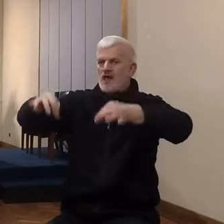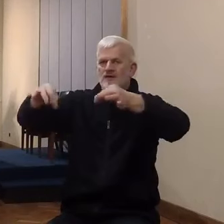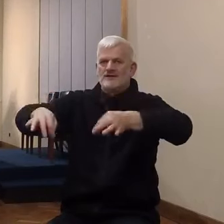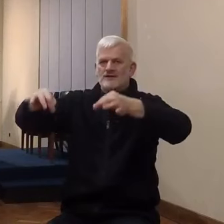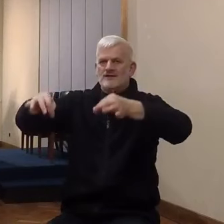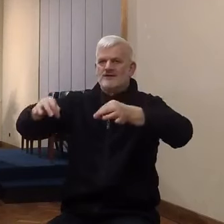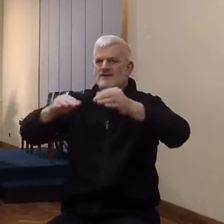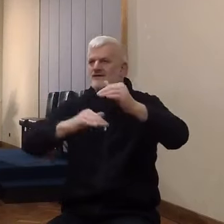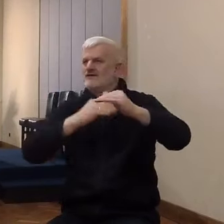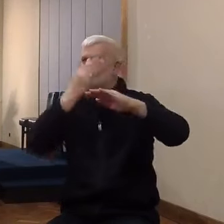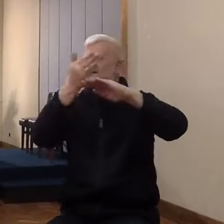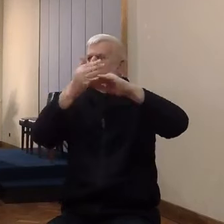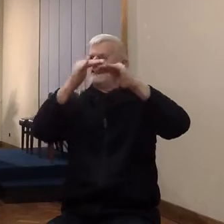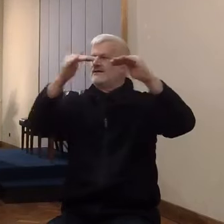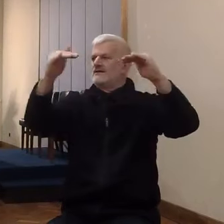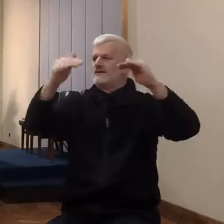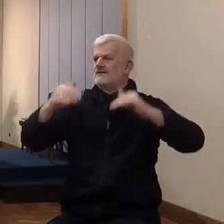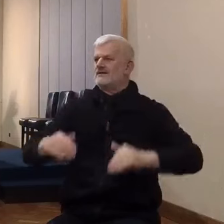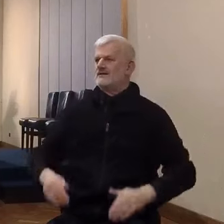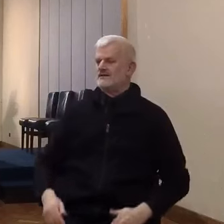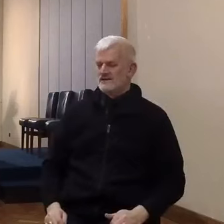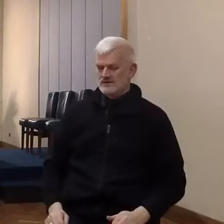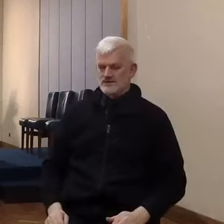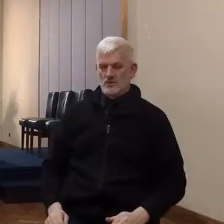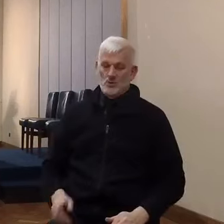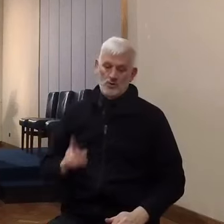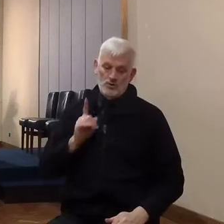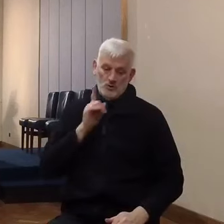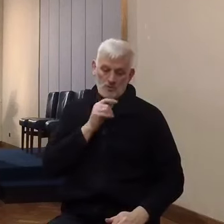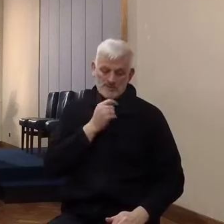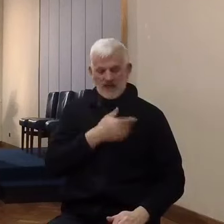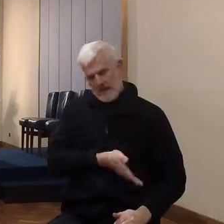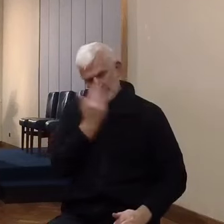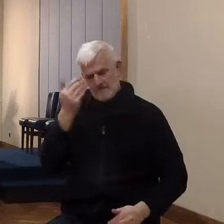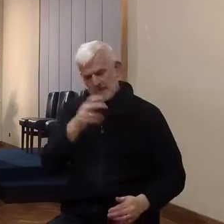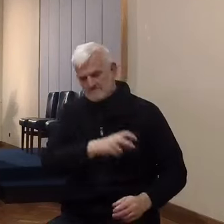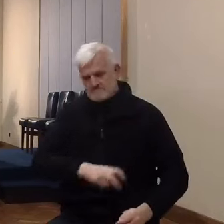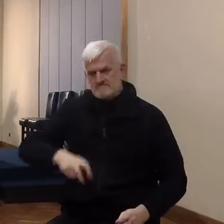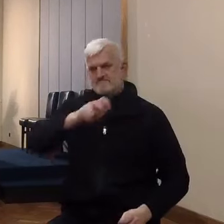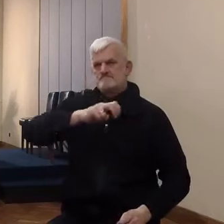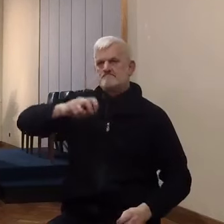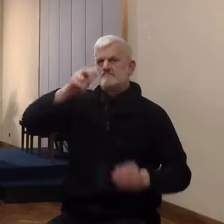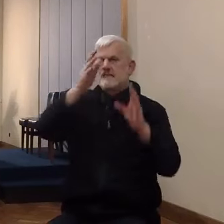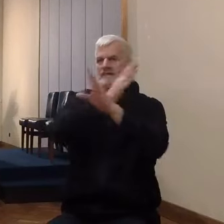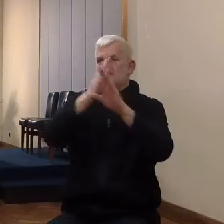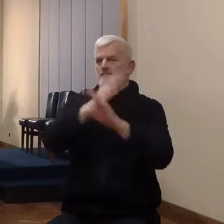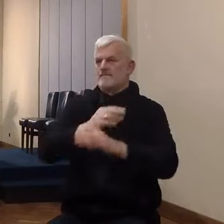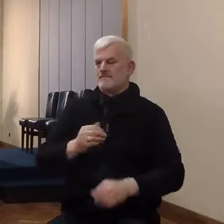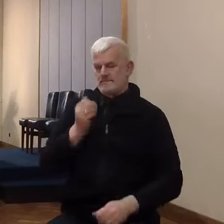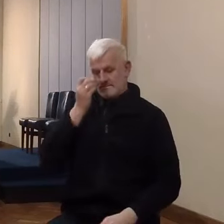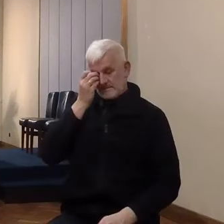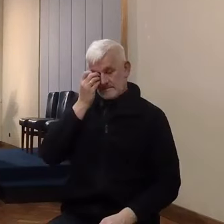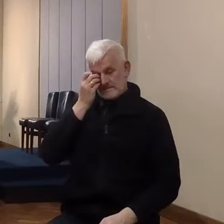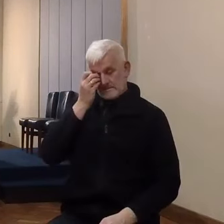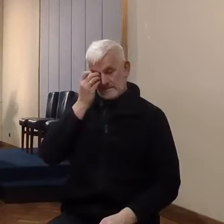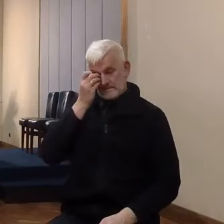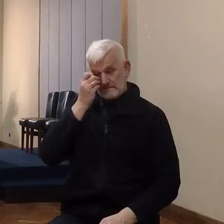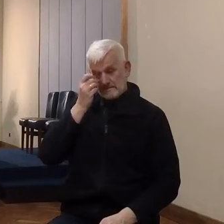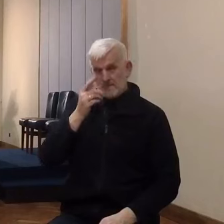first fought up the two men and picked them and said the dust. There came men unto me. This is lie number one. She